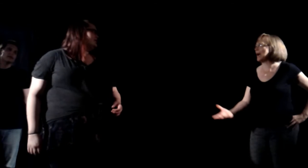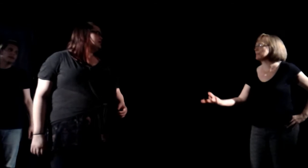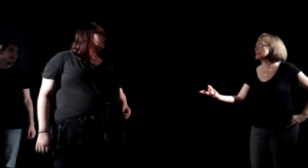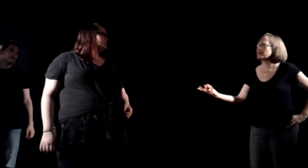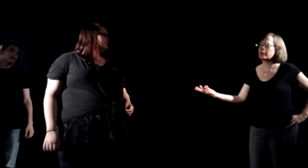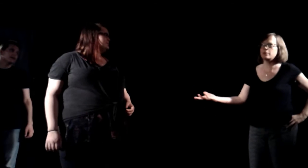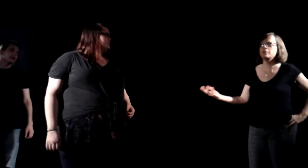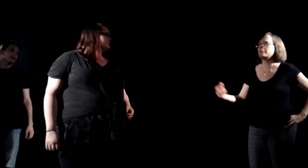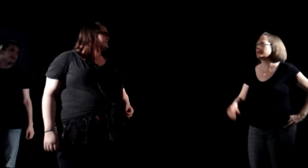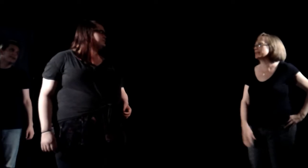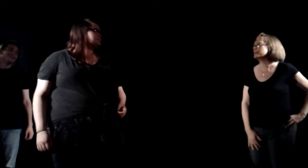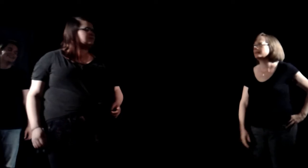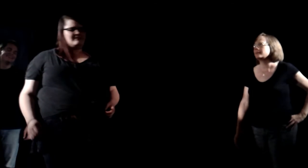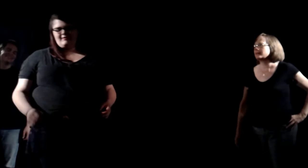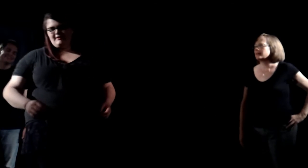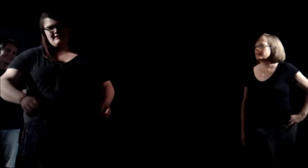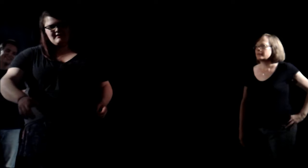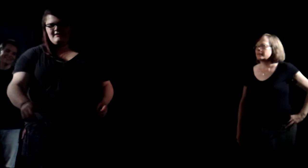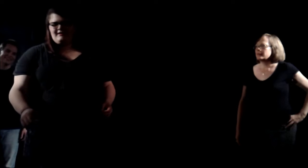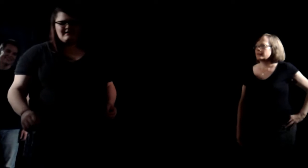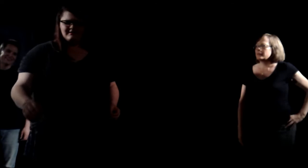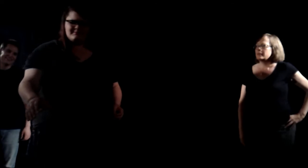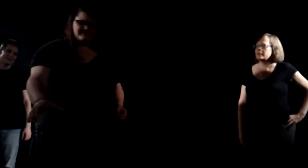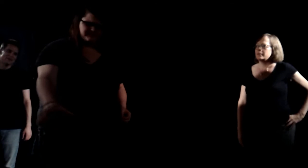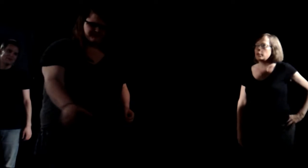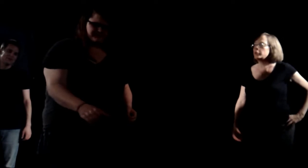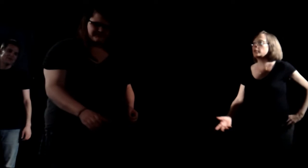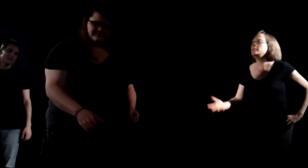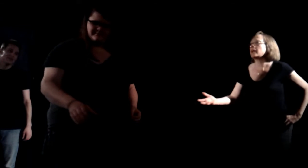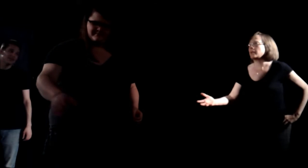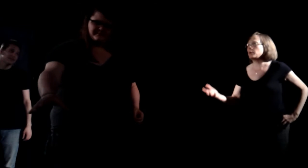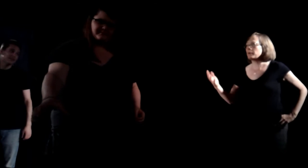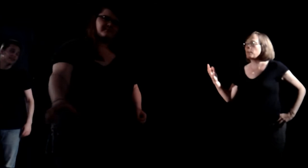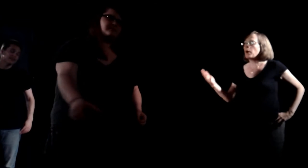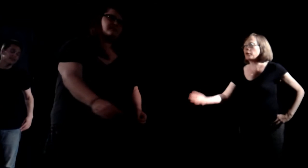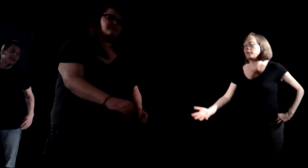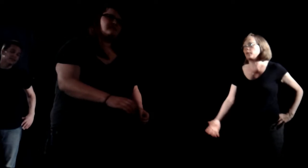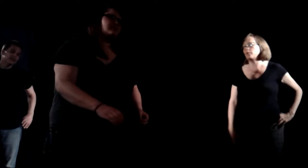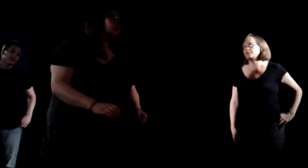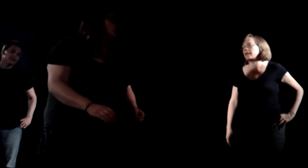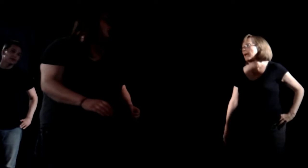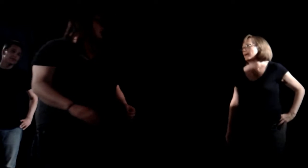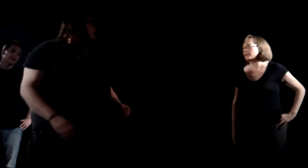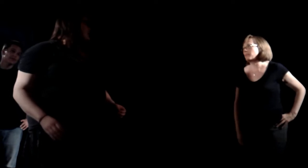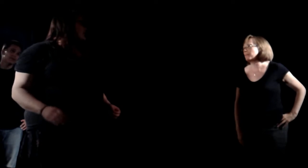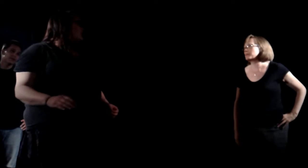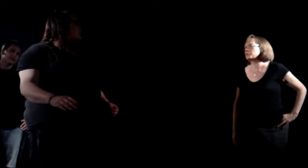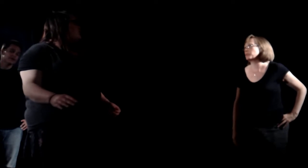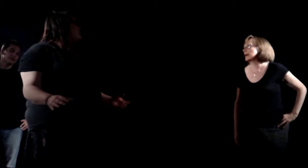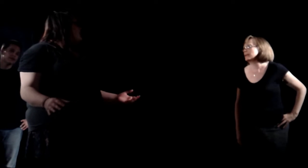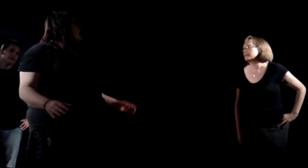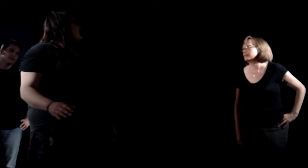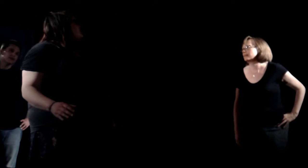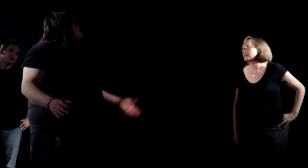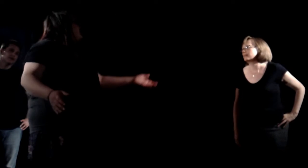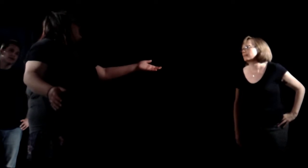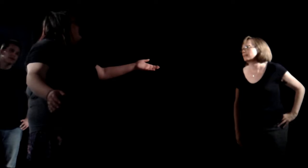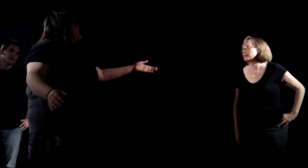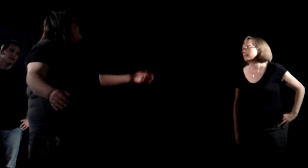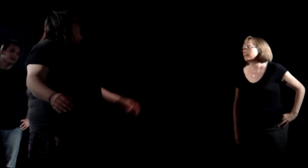happy so that couldn't have been true. You had a good date. You had a wonderful date. You met Mr. Ryan. Why aren't you obsessed with